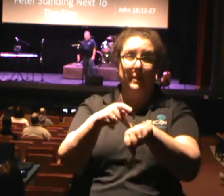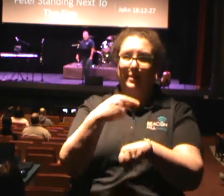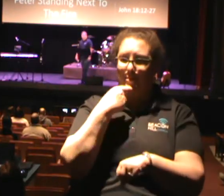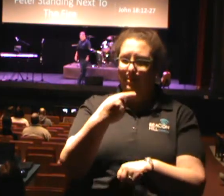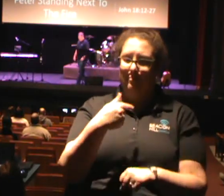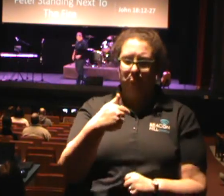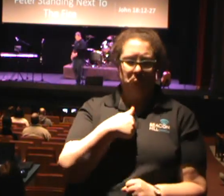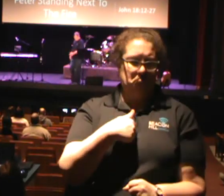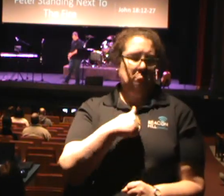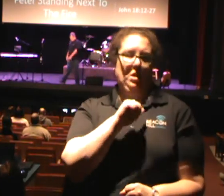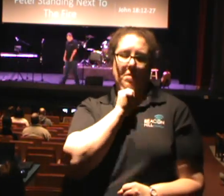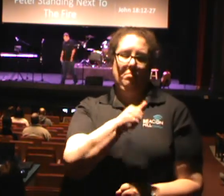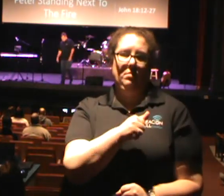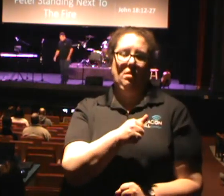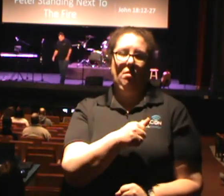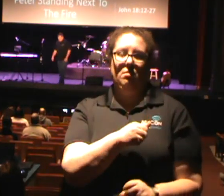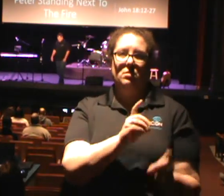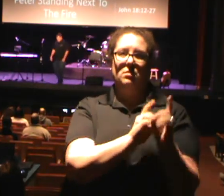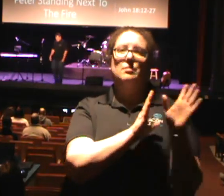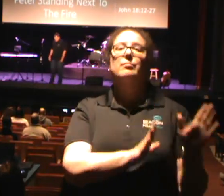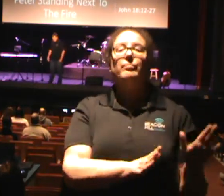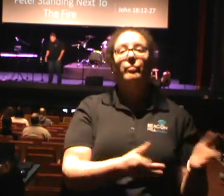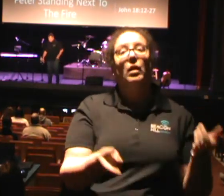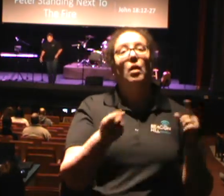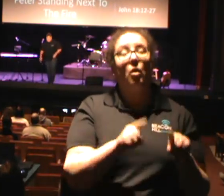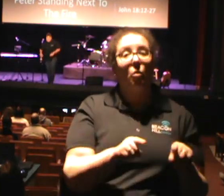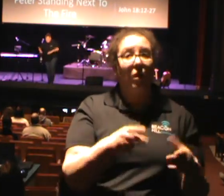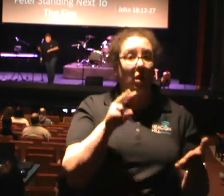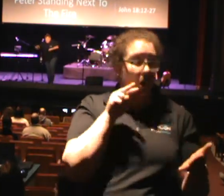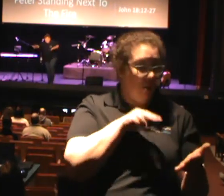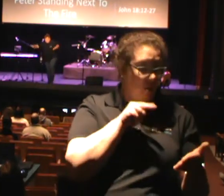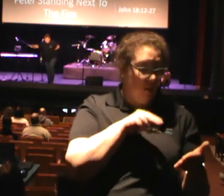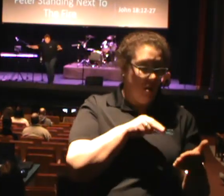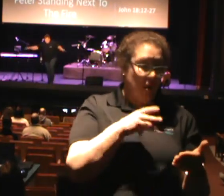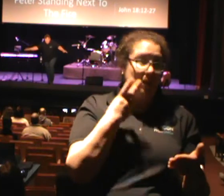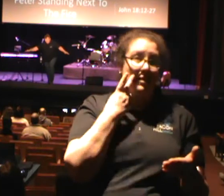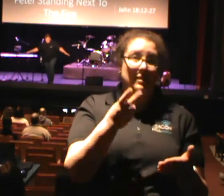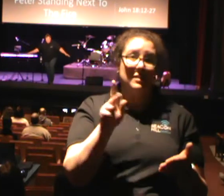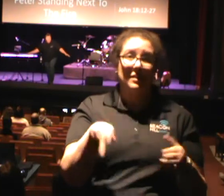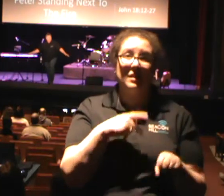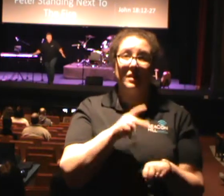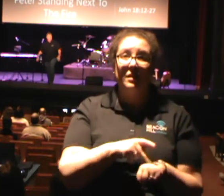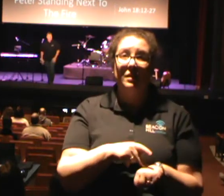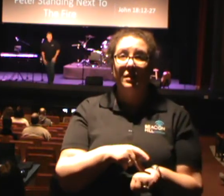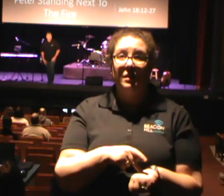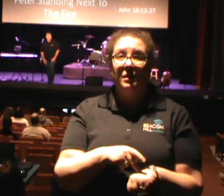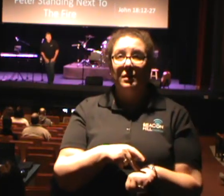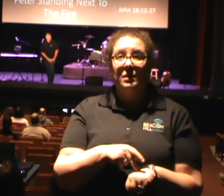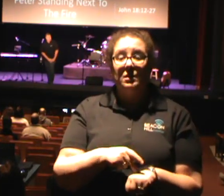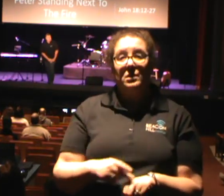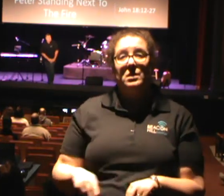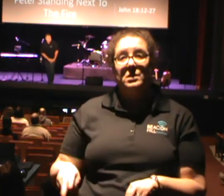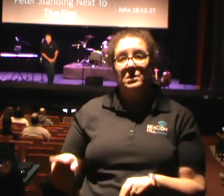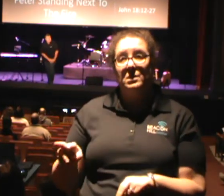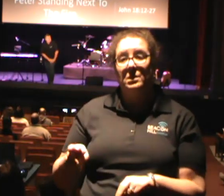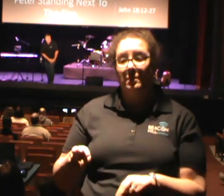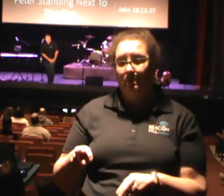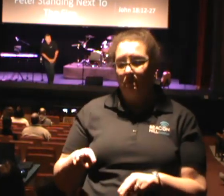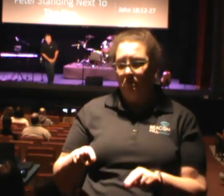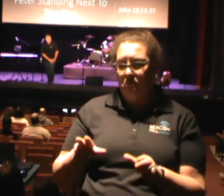Church, when I look at this passage and I see Peter just standing around the fire with all the opponents of Jesus,